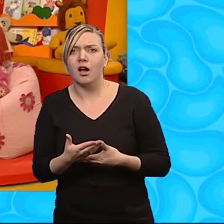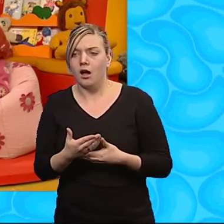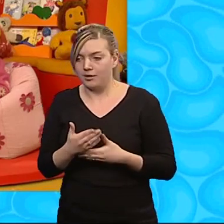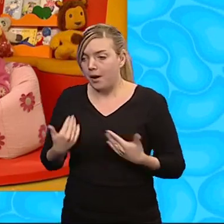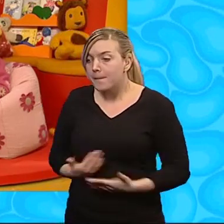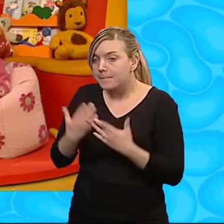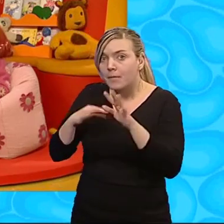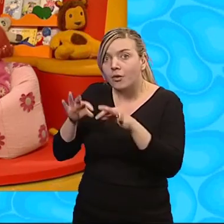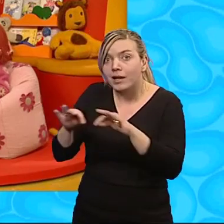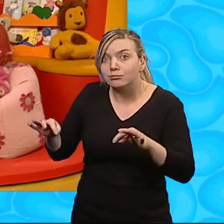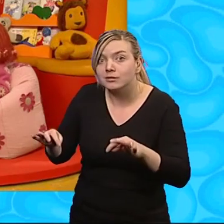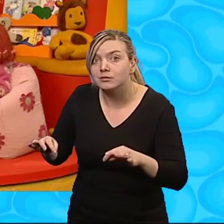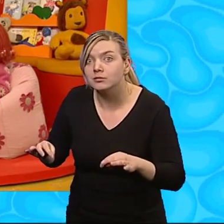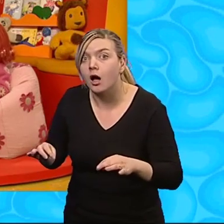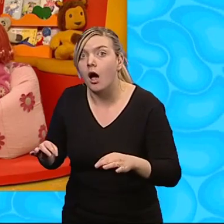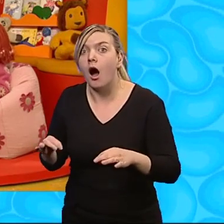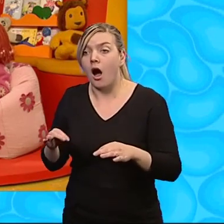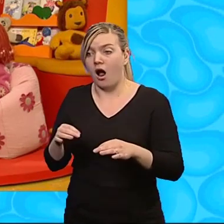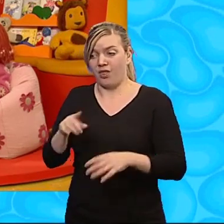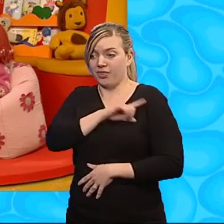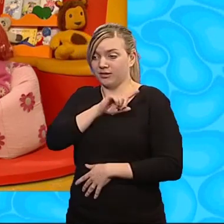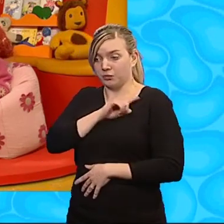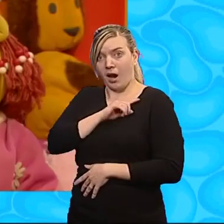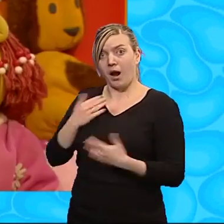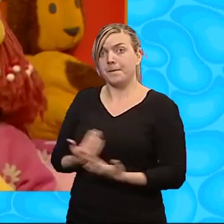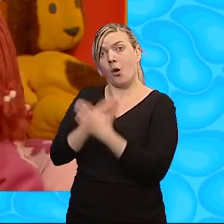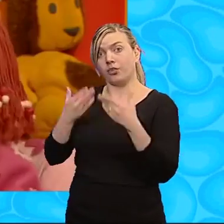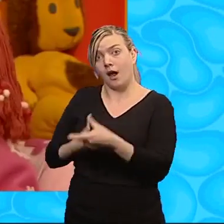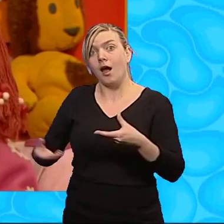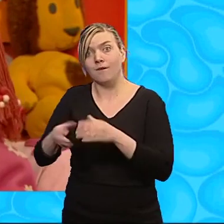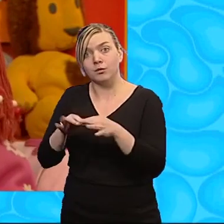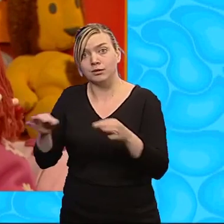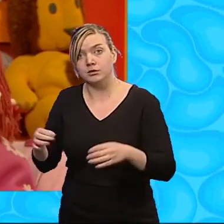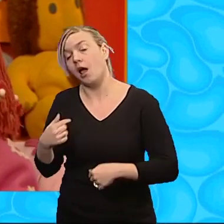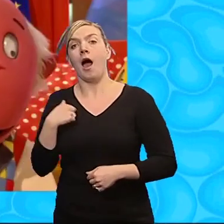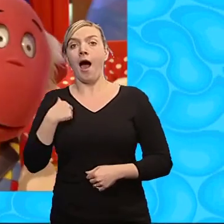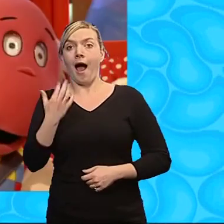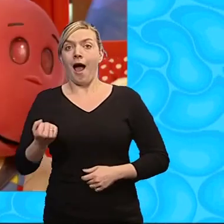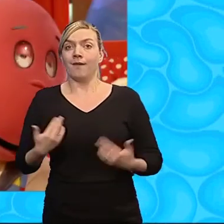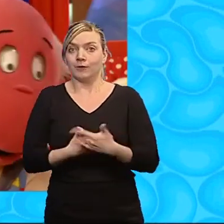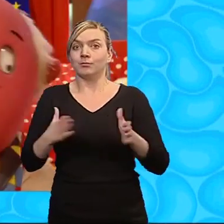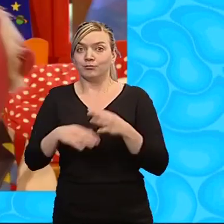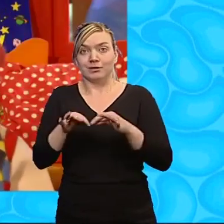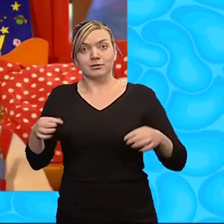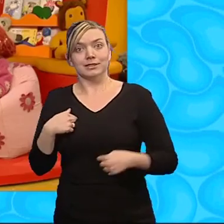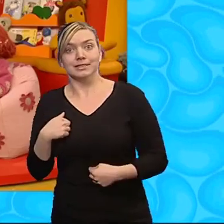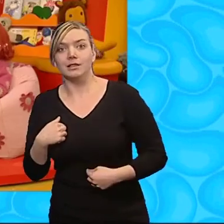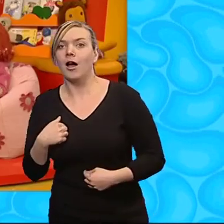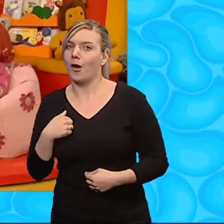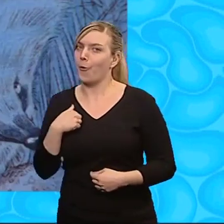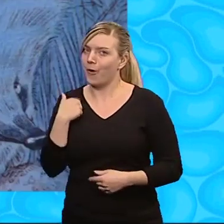Birthday presents, said Hedgehog. That's what birthdays are for. I get presents on my birthday. Oh, I'm sure you do, Fizz.